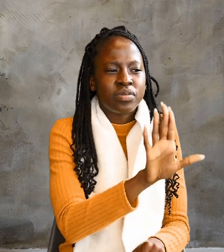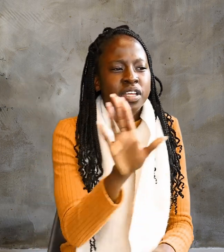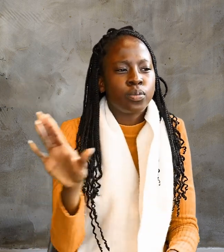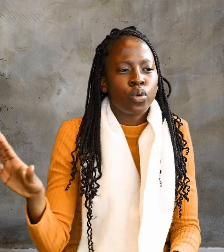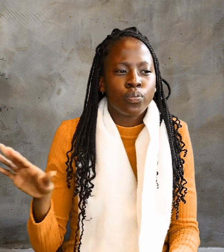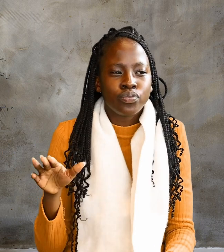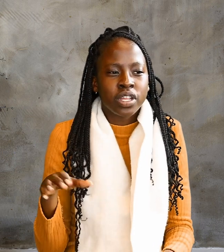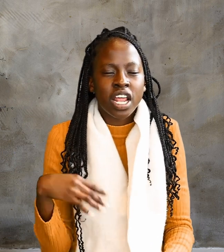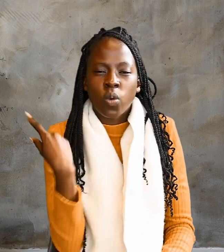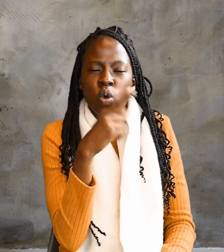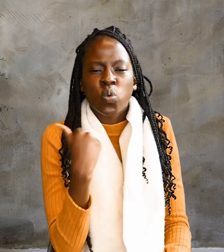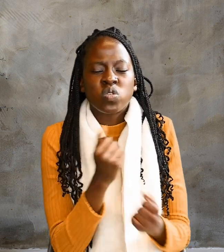will lose it.